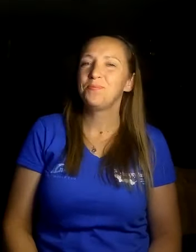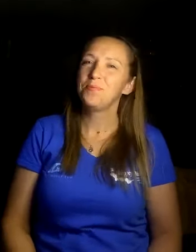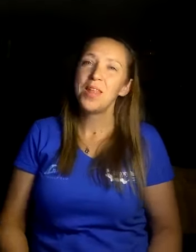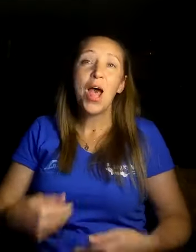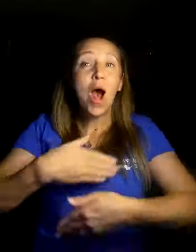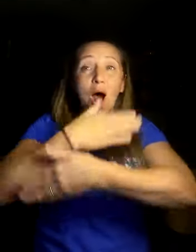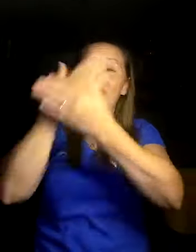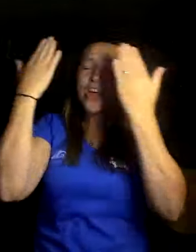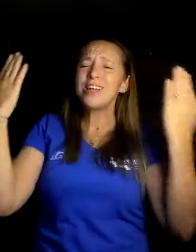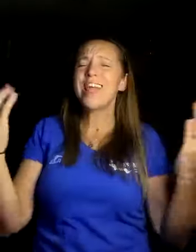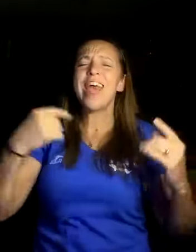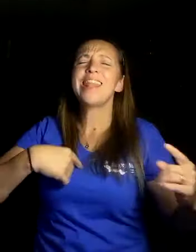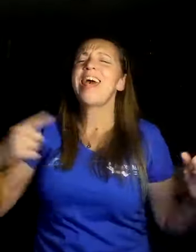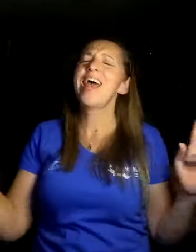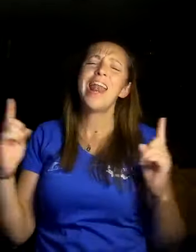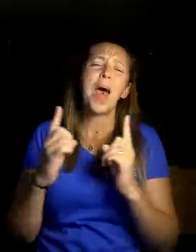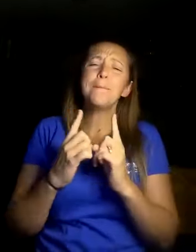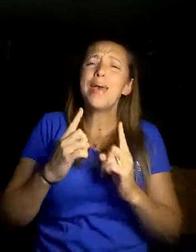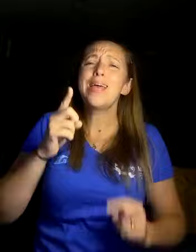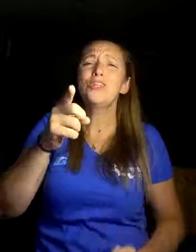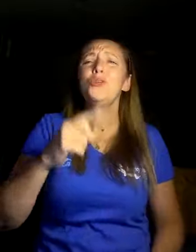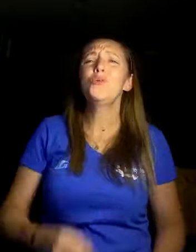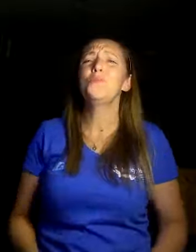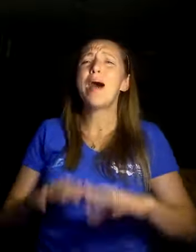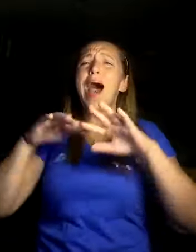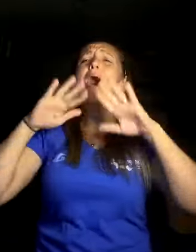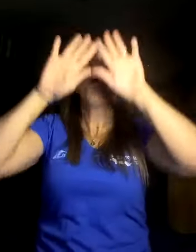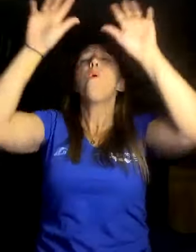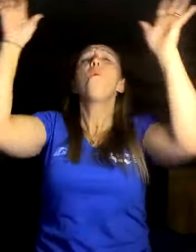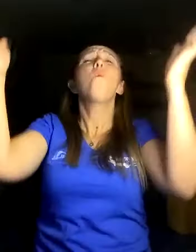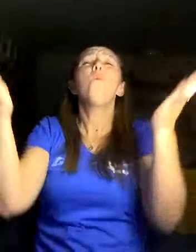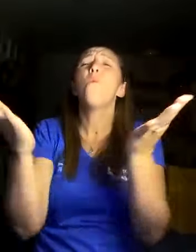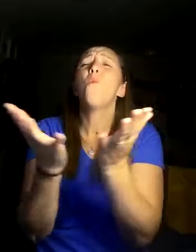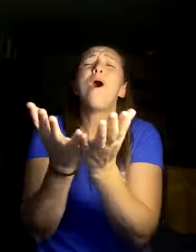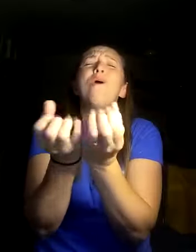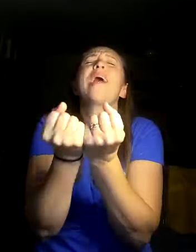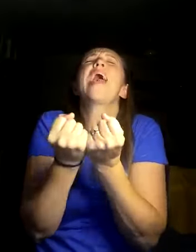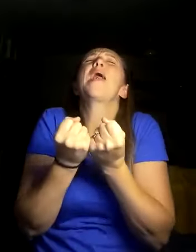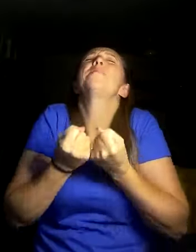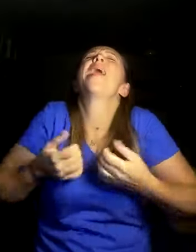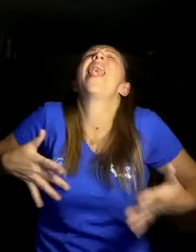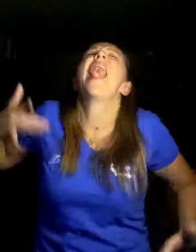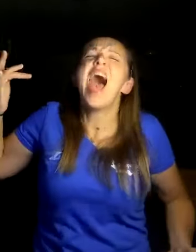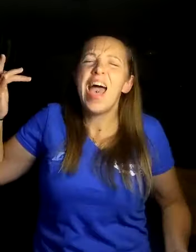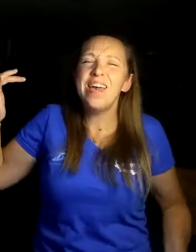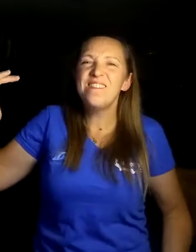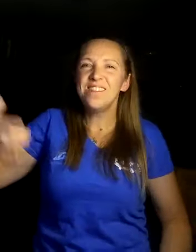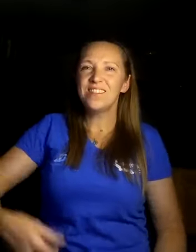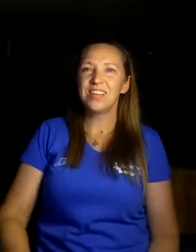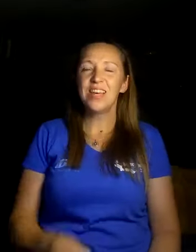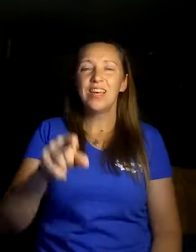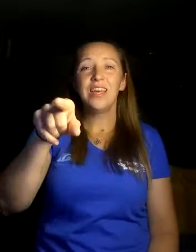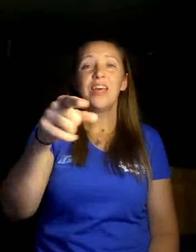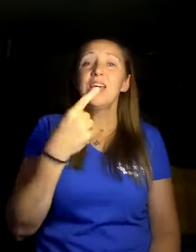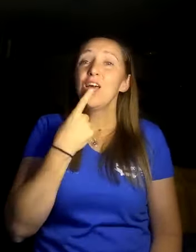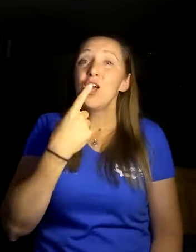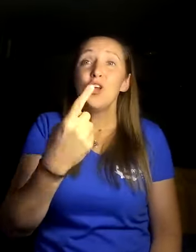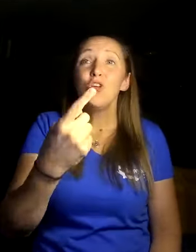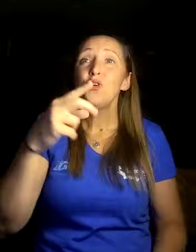On the day that I met you, my whole world came alive You